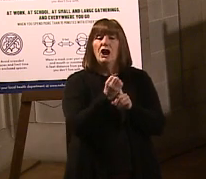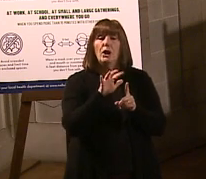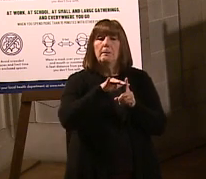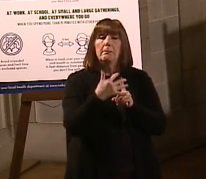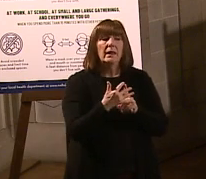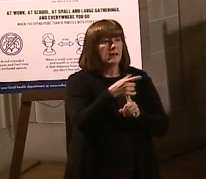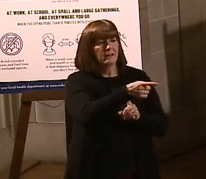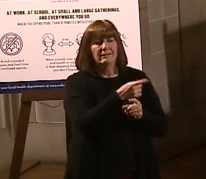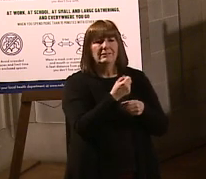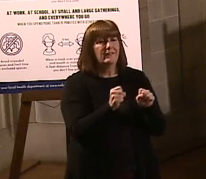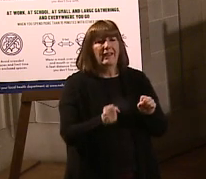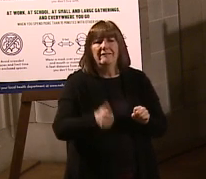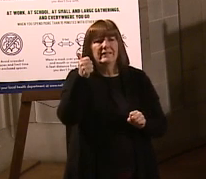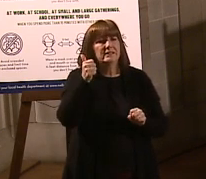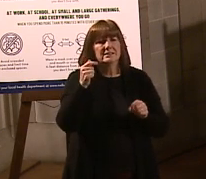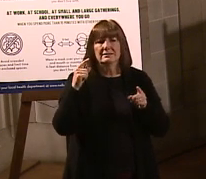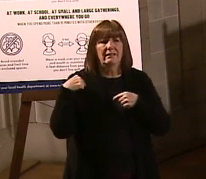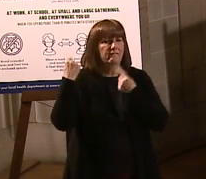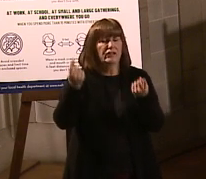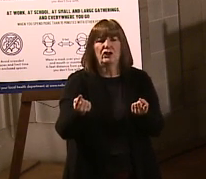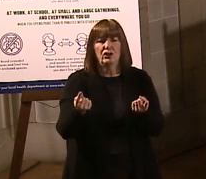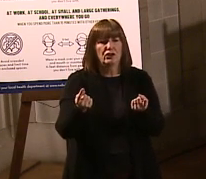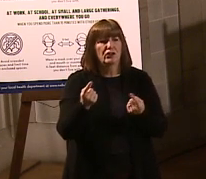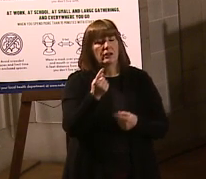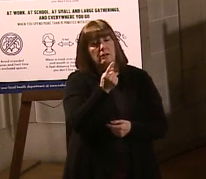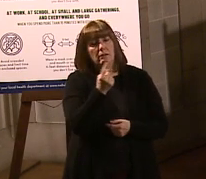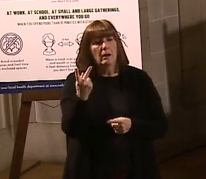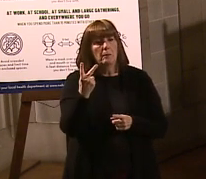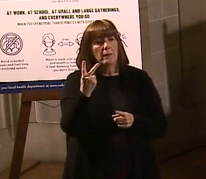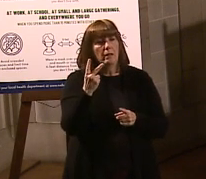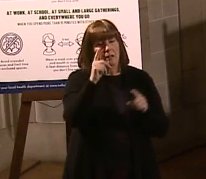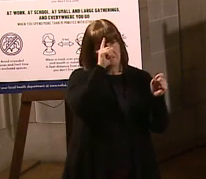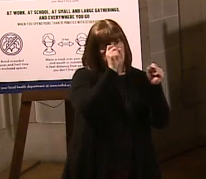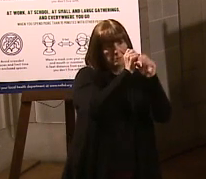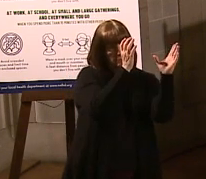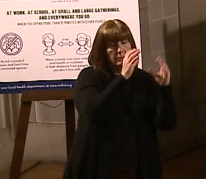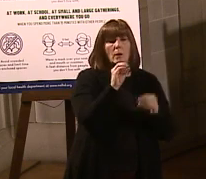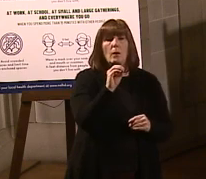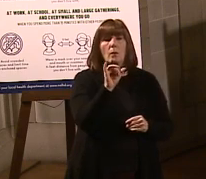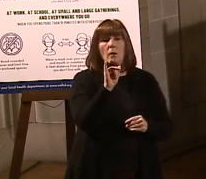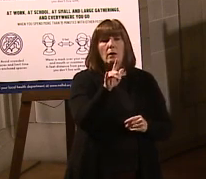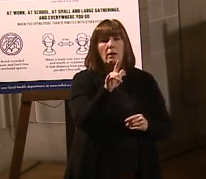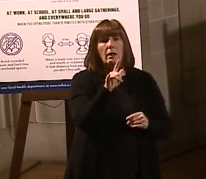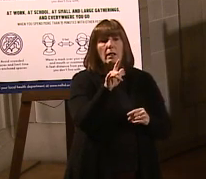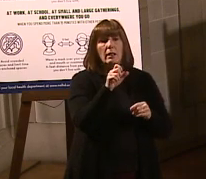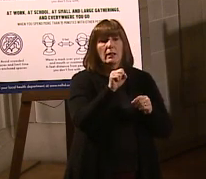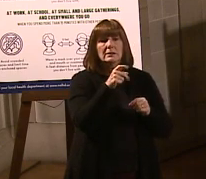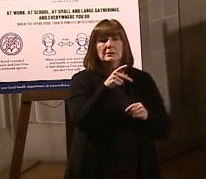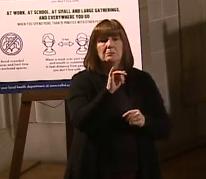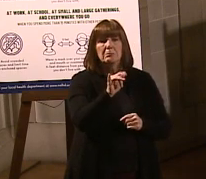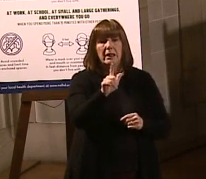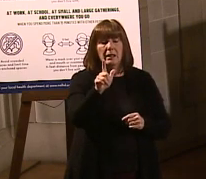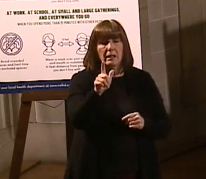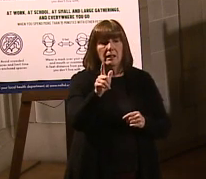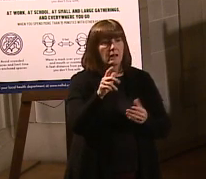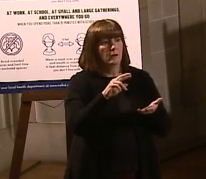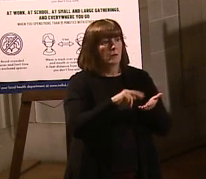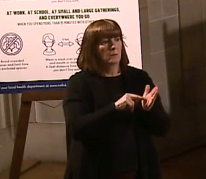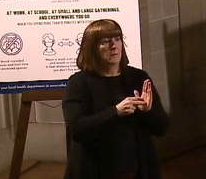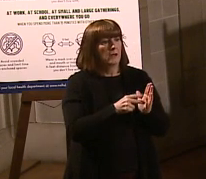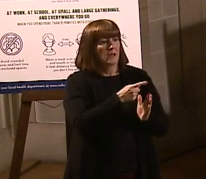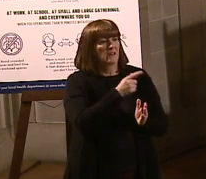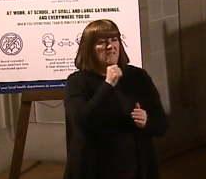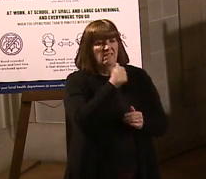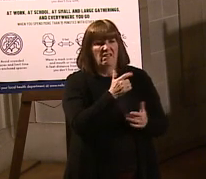pipeline ever. And a couple of scenarios here. One, the oil still moves. It just will move by other means that are not